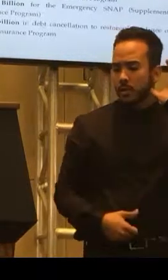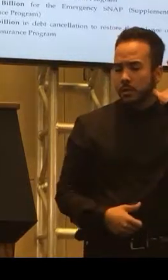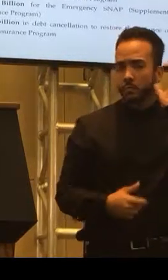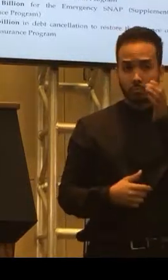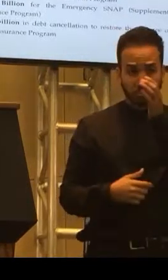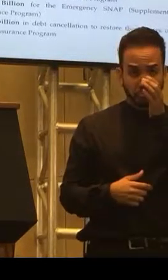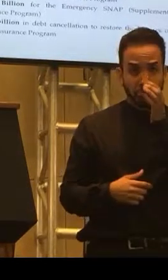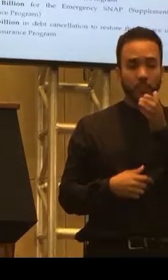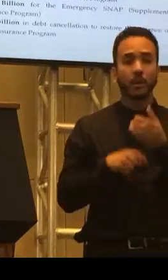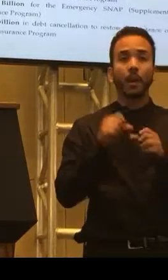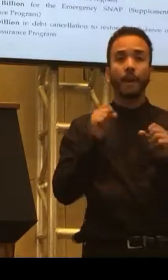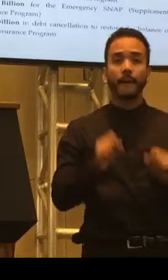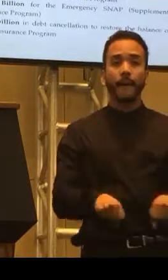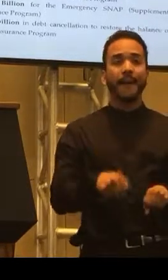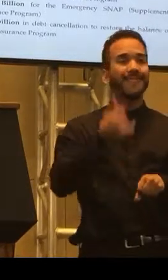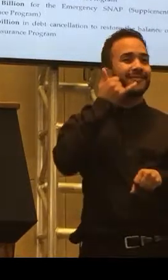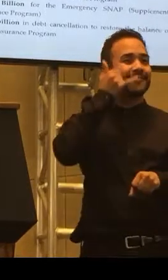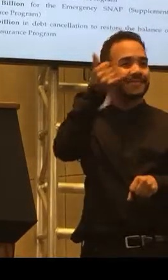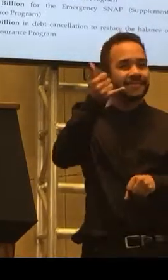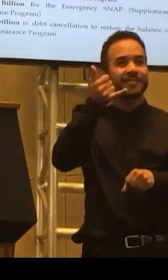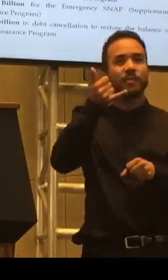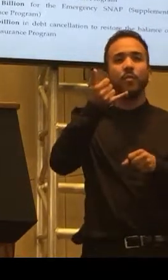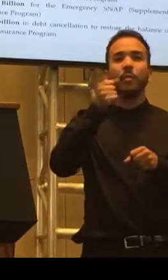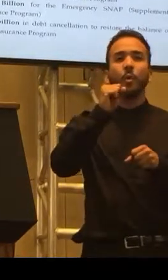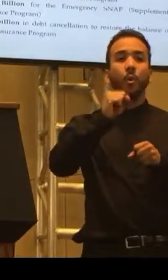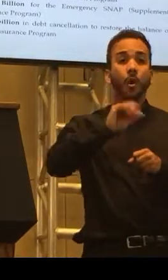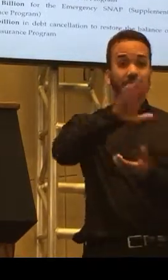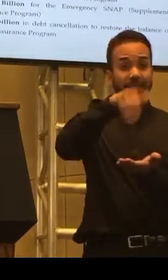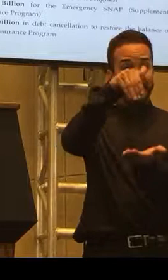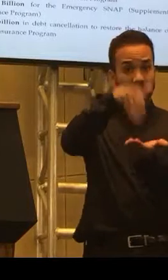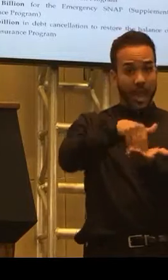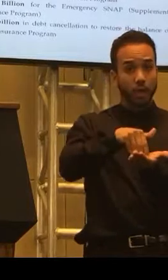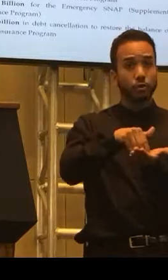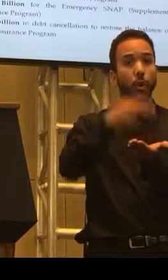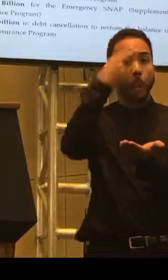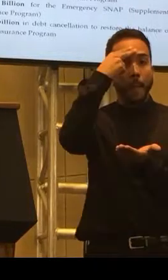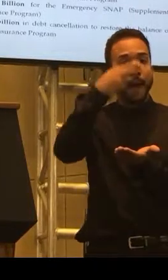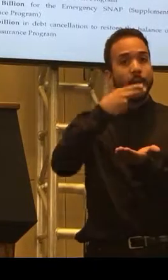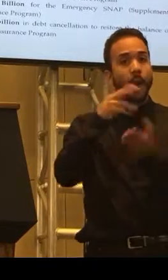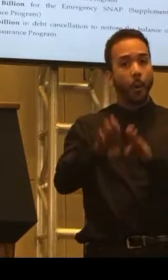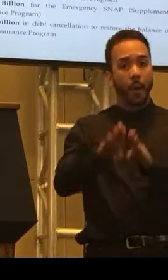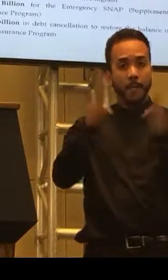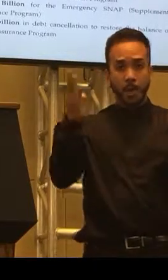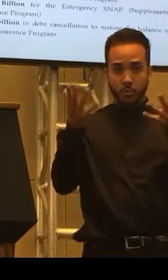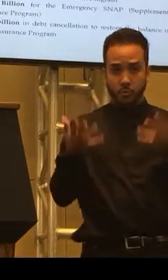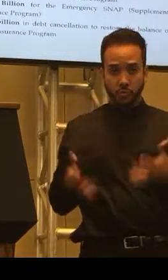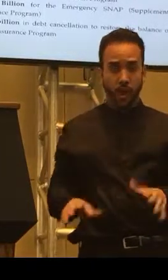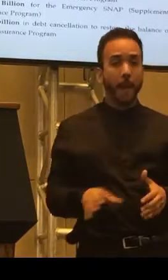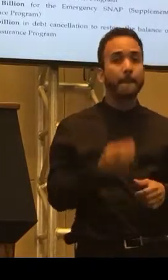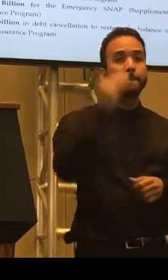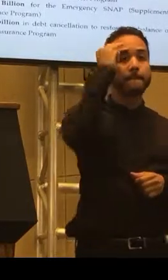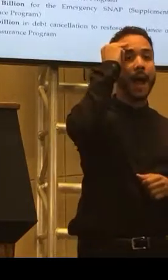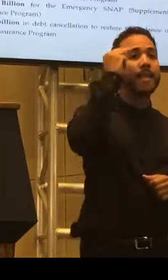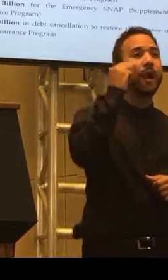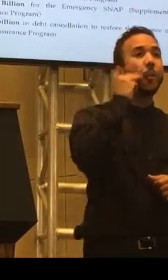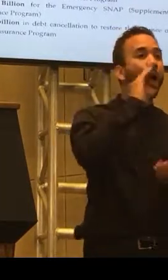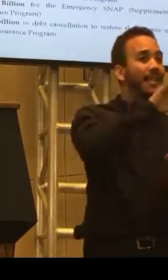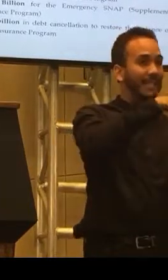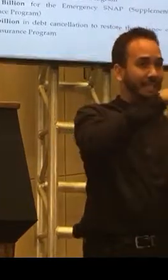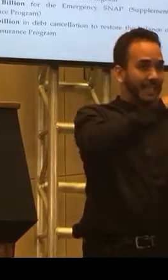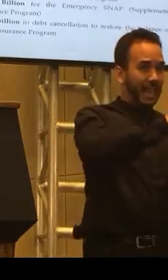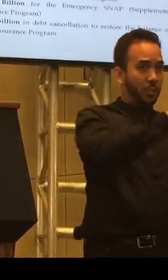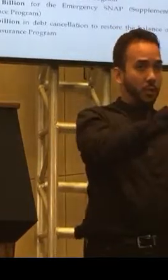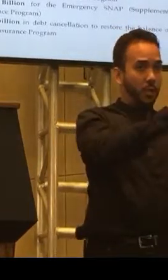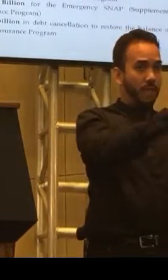talk to you on the phone. We're opening centers. We just opened one in Macau and one in Mayaguez. And we'll be opening more